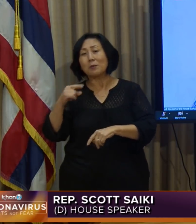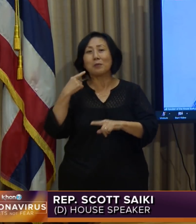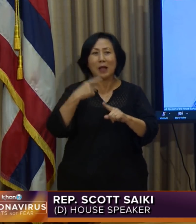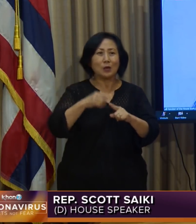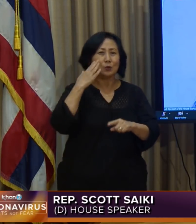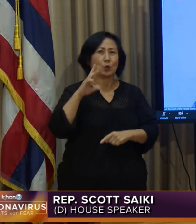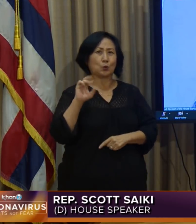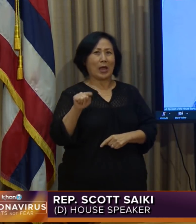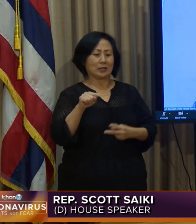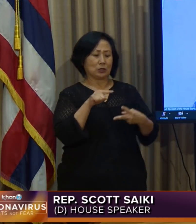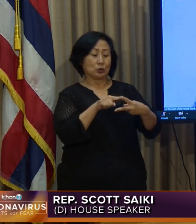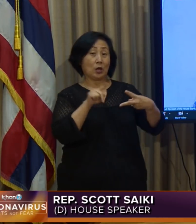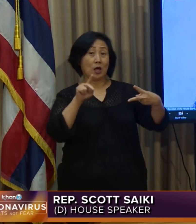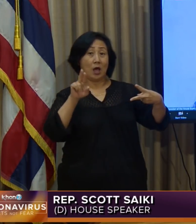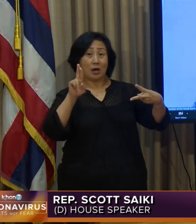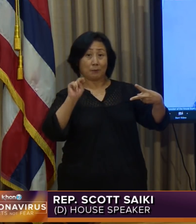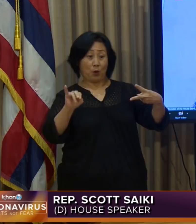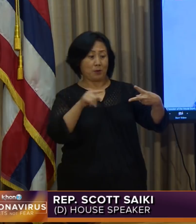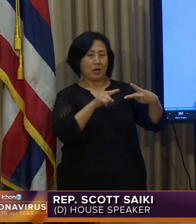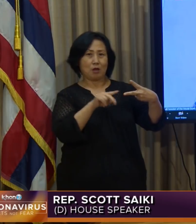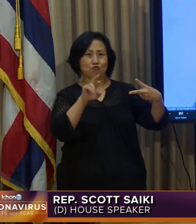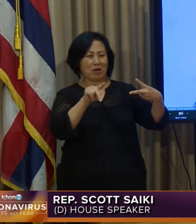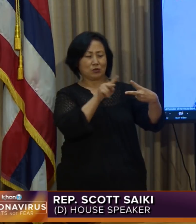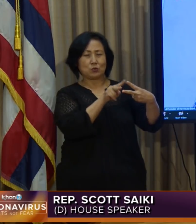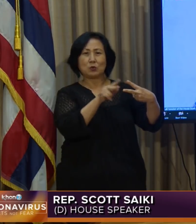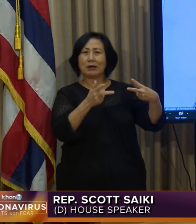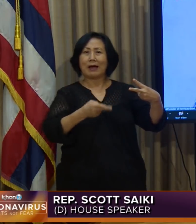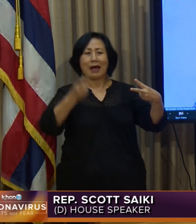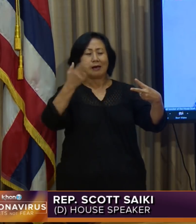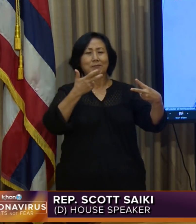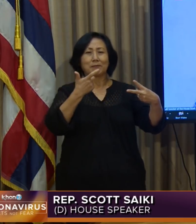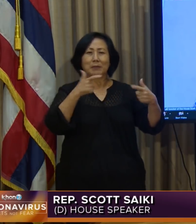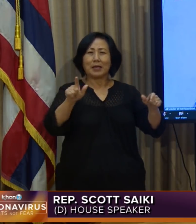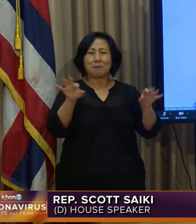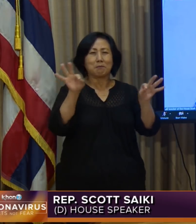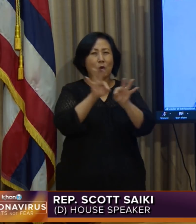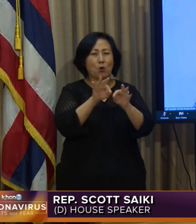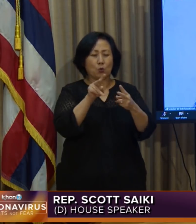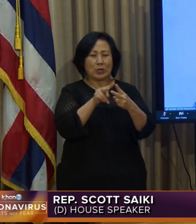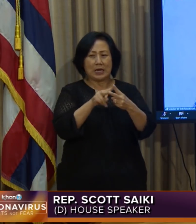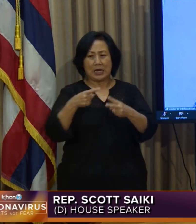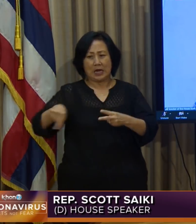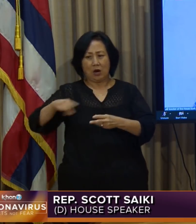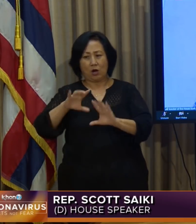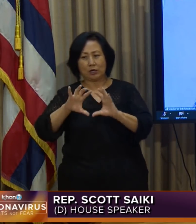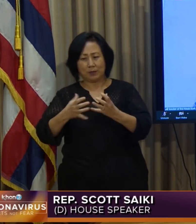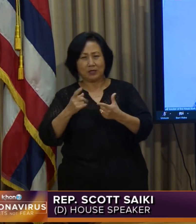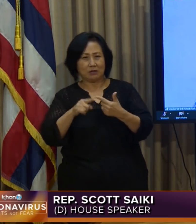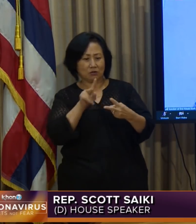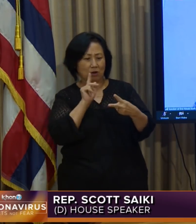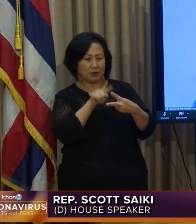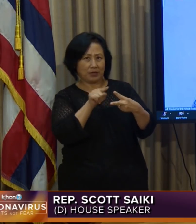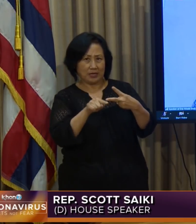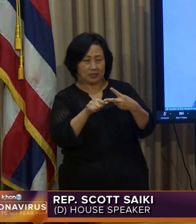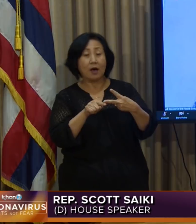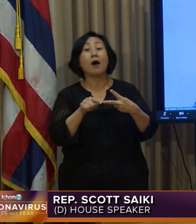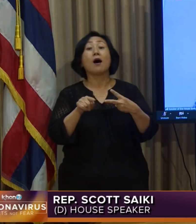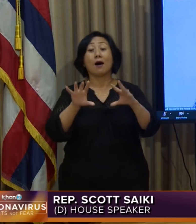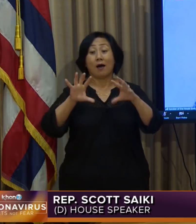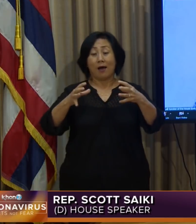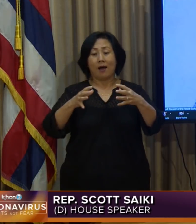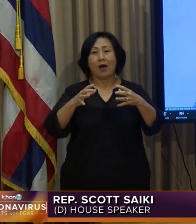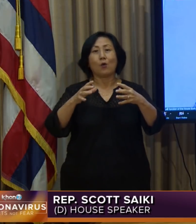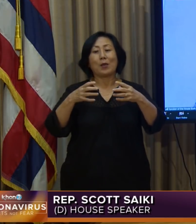that rent assistance was something, was a cliff that we would need to address. So we formed a subcommittee